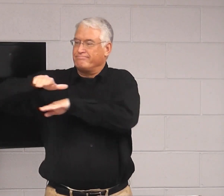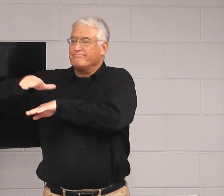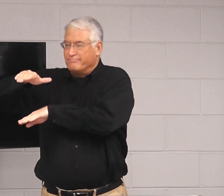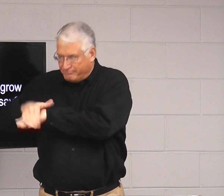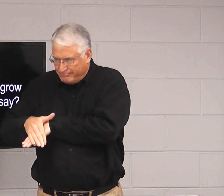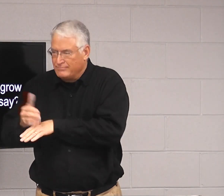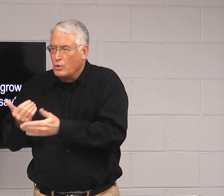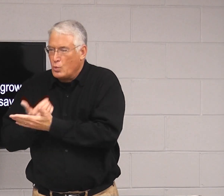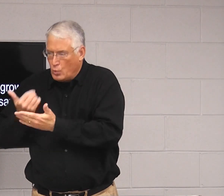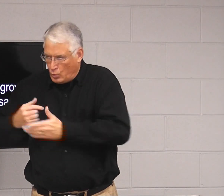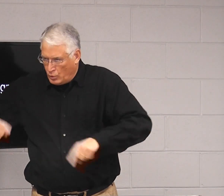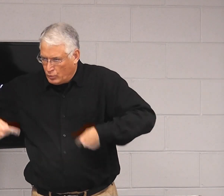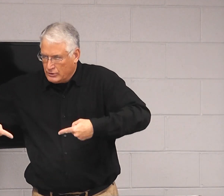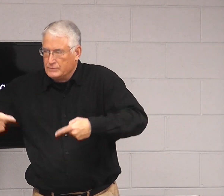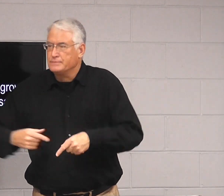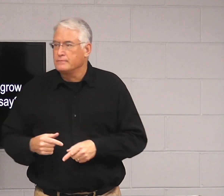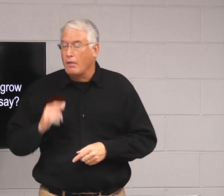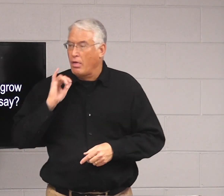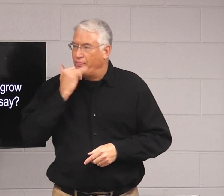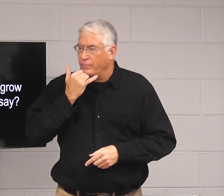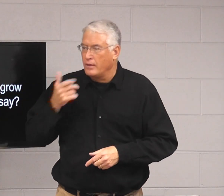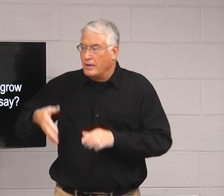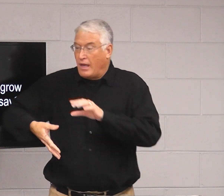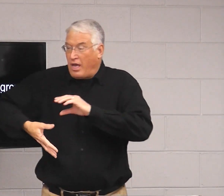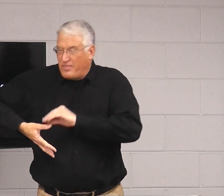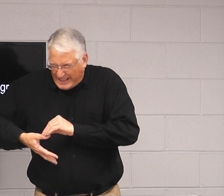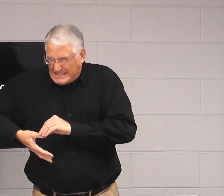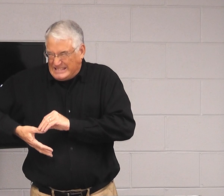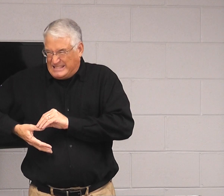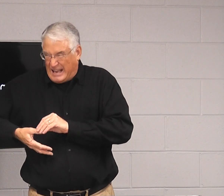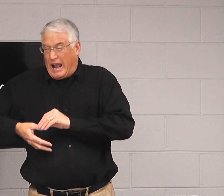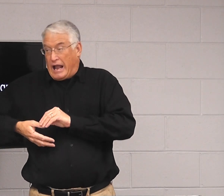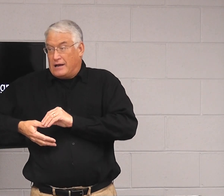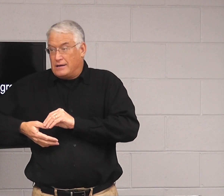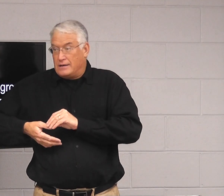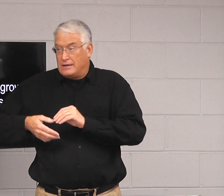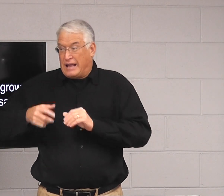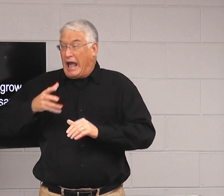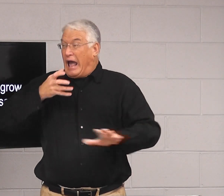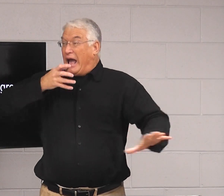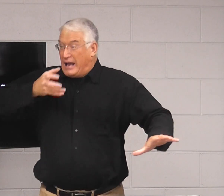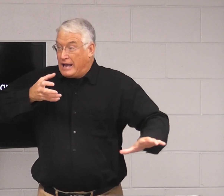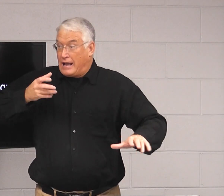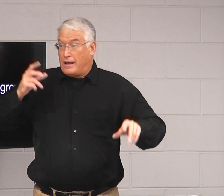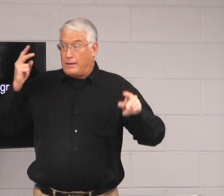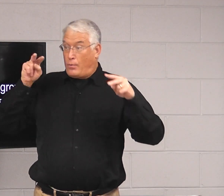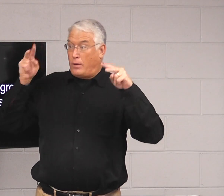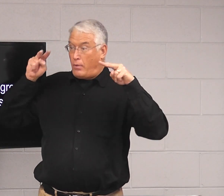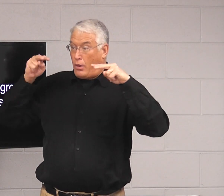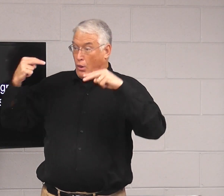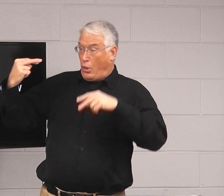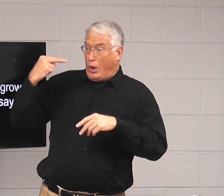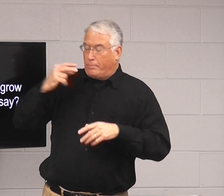they helped get the new wagon and put the wheel on the wagon. They did something wrong. Finger. They were